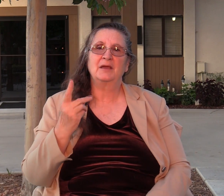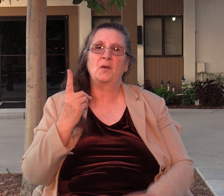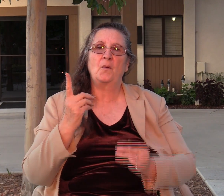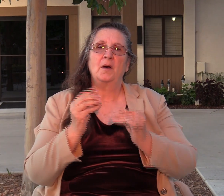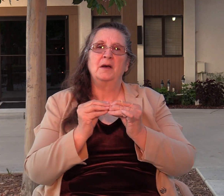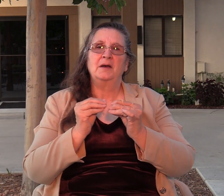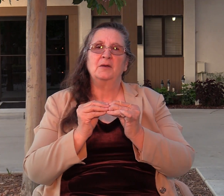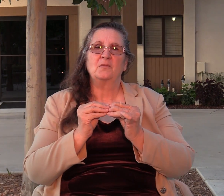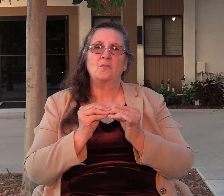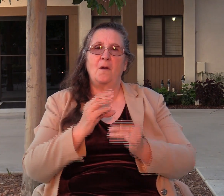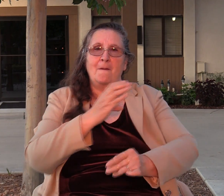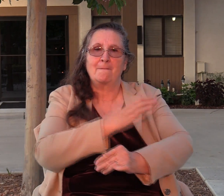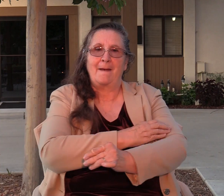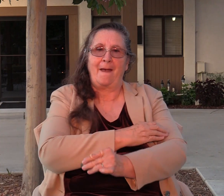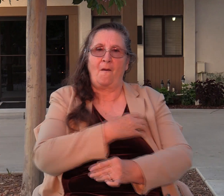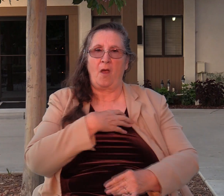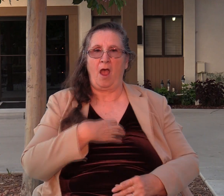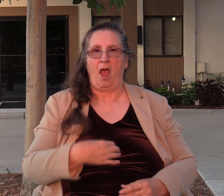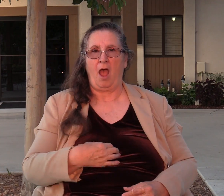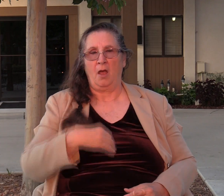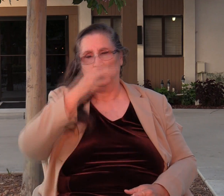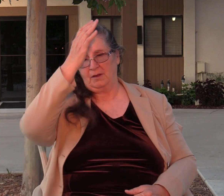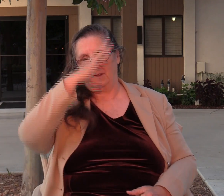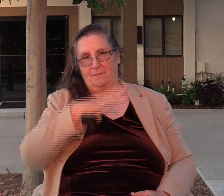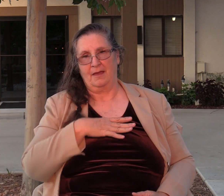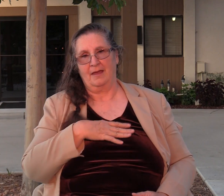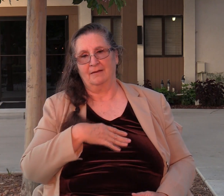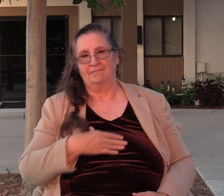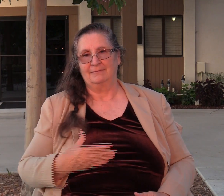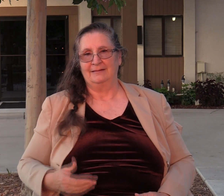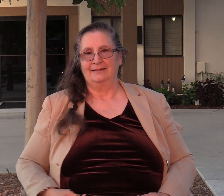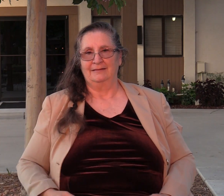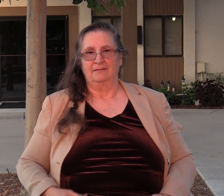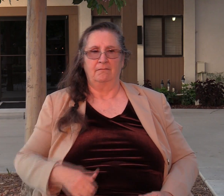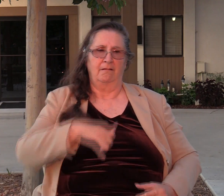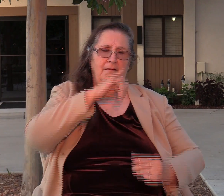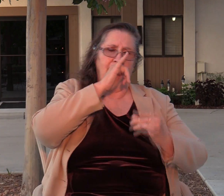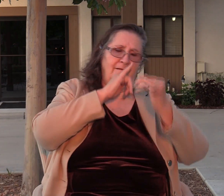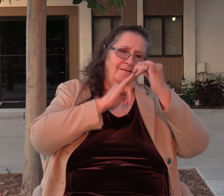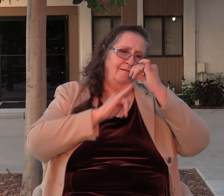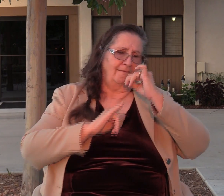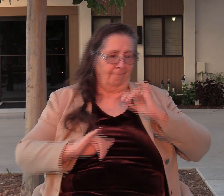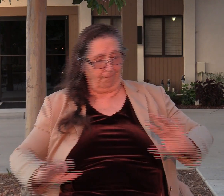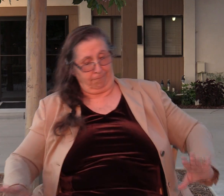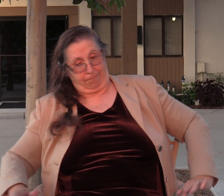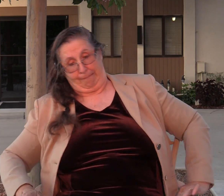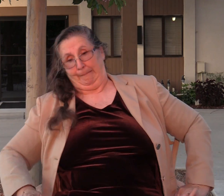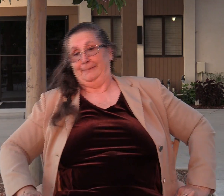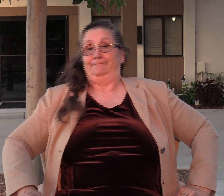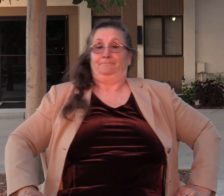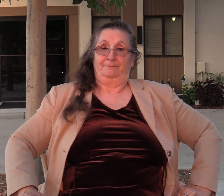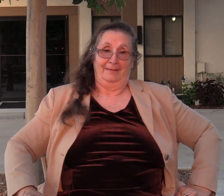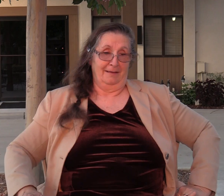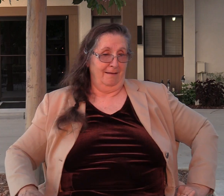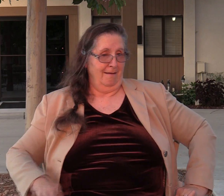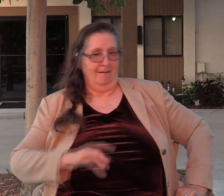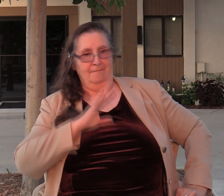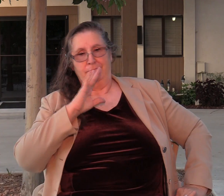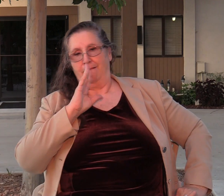power-hungry guy here. Here he is. He's all drunk. He's hammered. Running off at the mouth like drunks do.